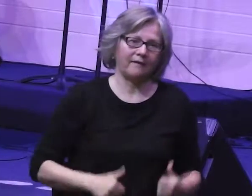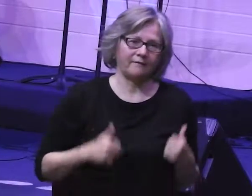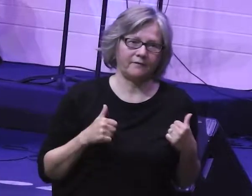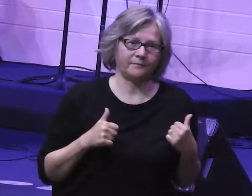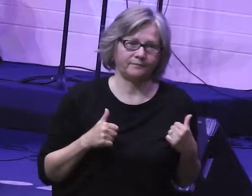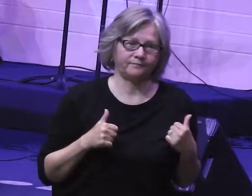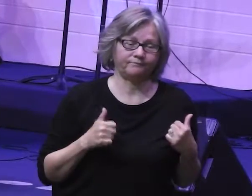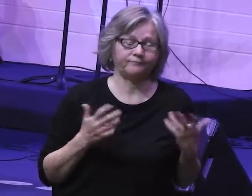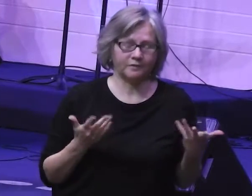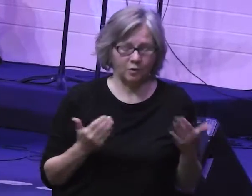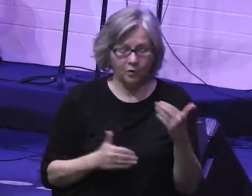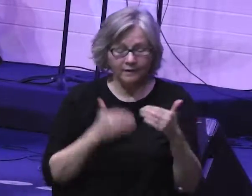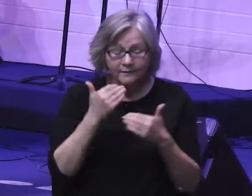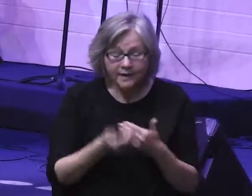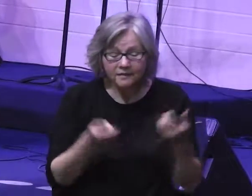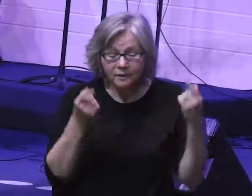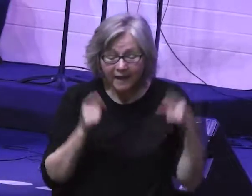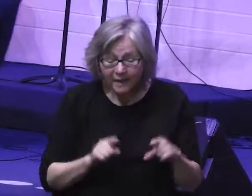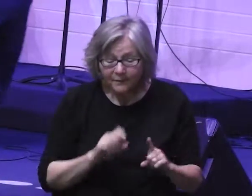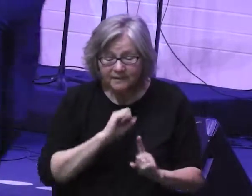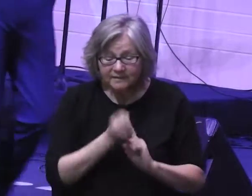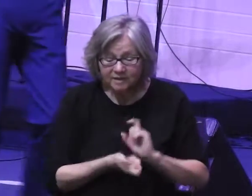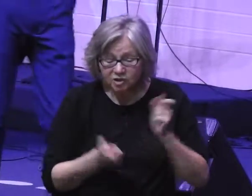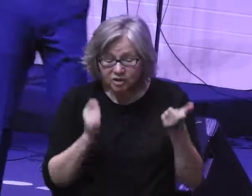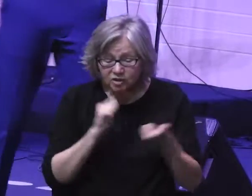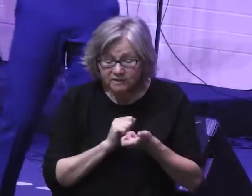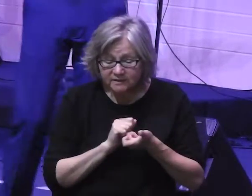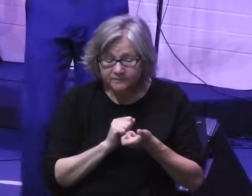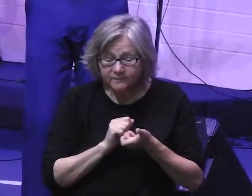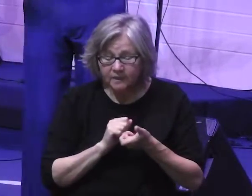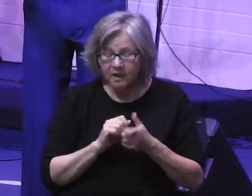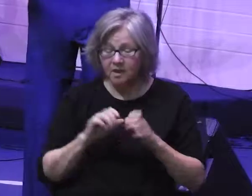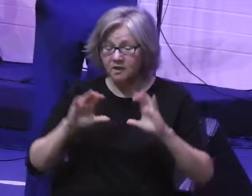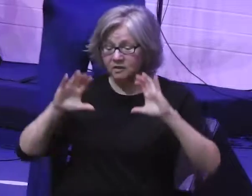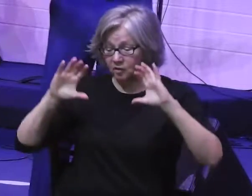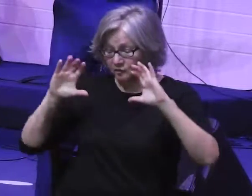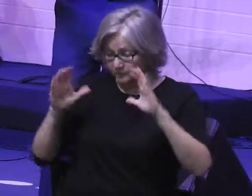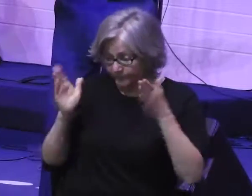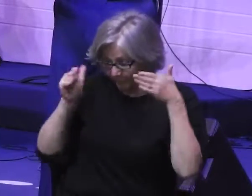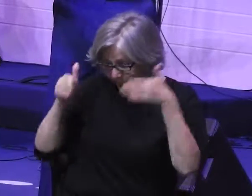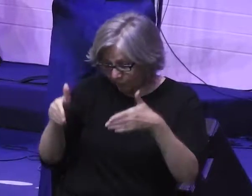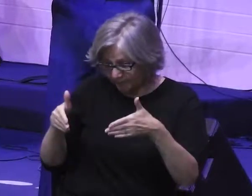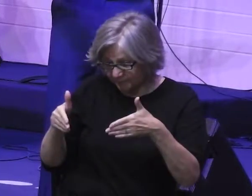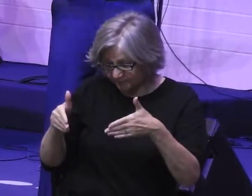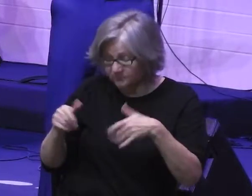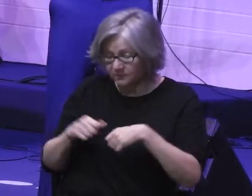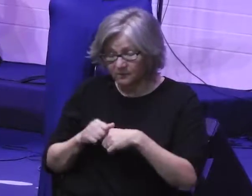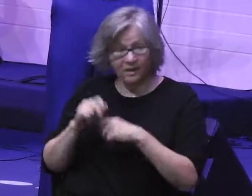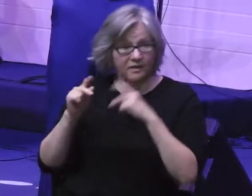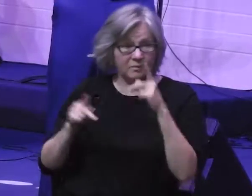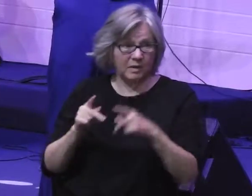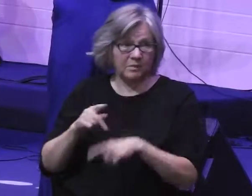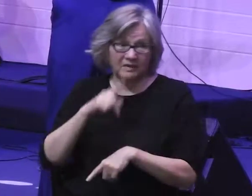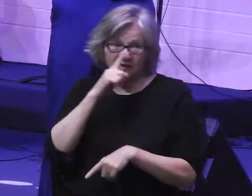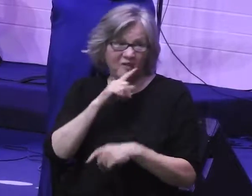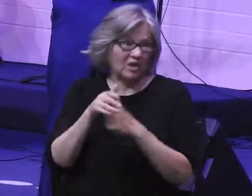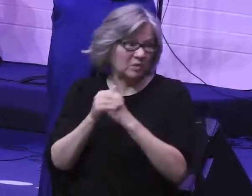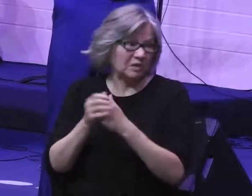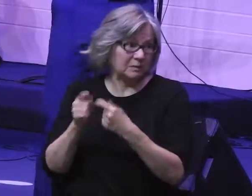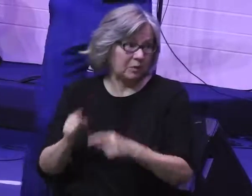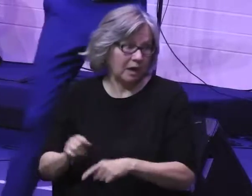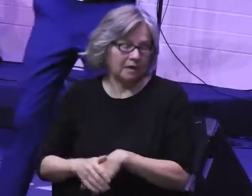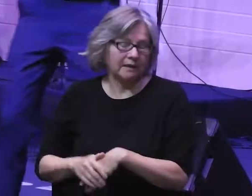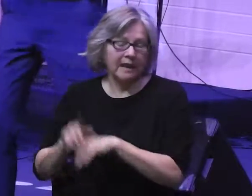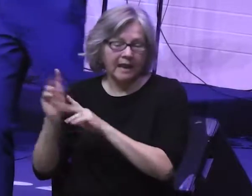of chapter 32, here's what happens. The scene changes. We move from this scene at the foot of the mountain where this false